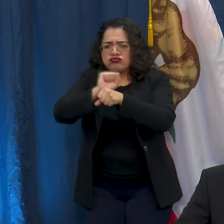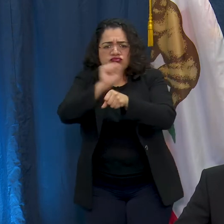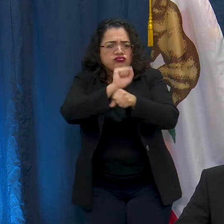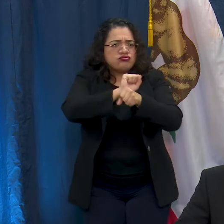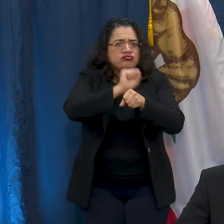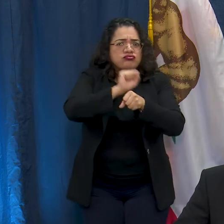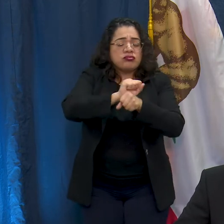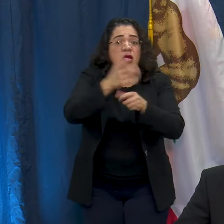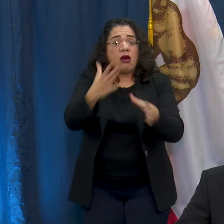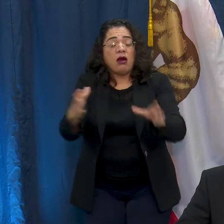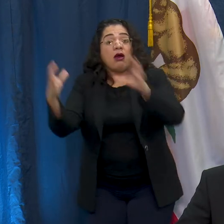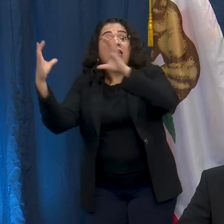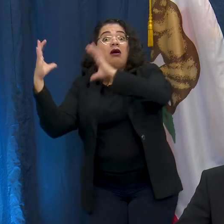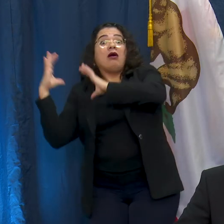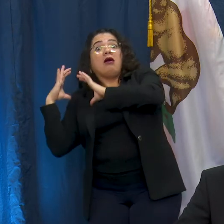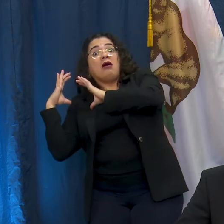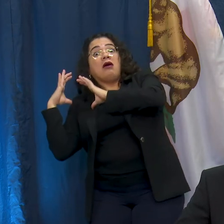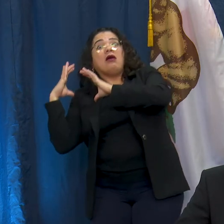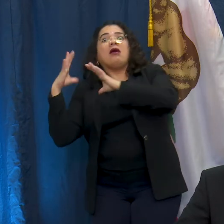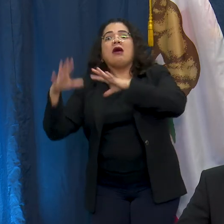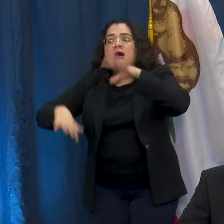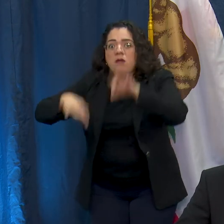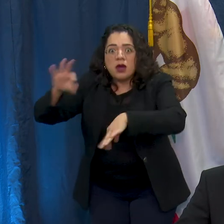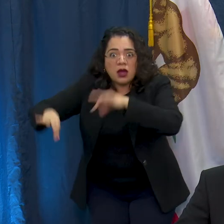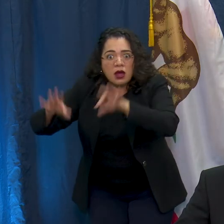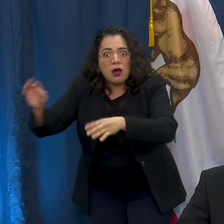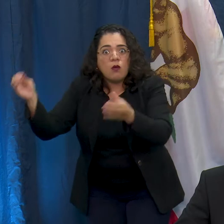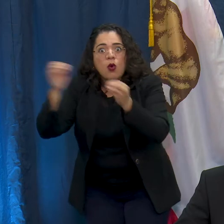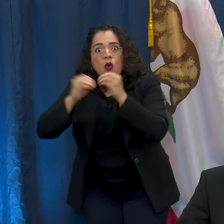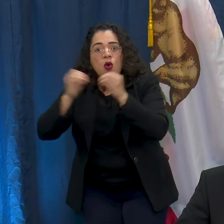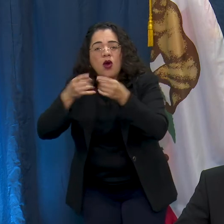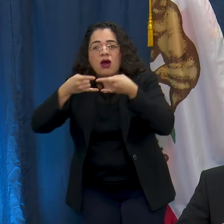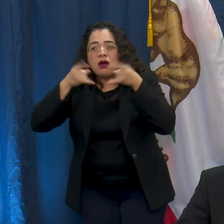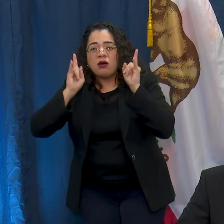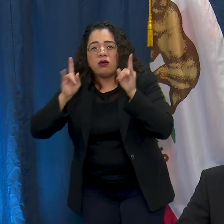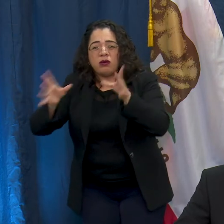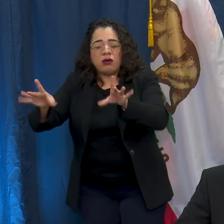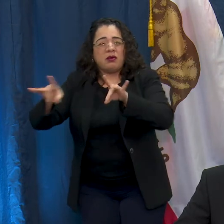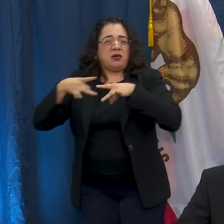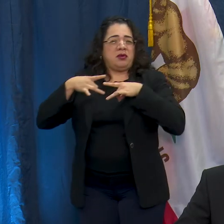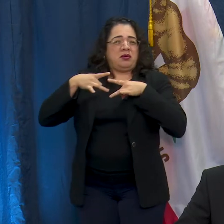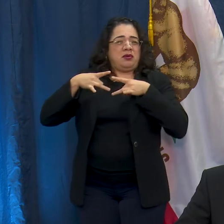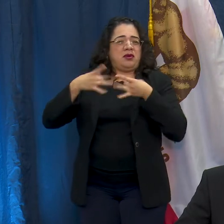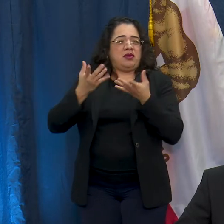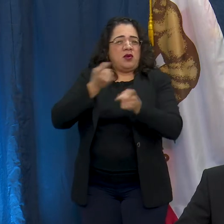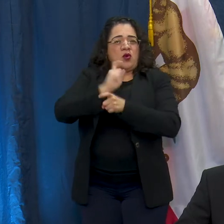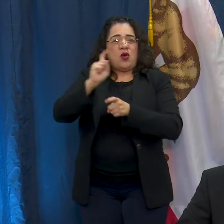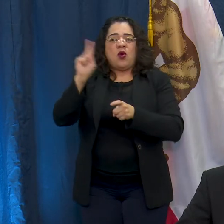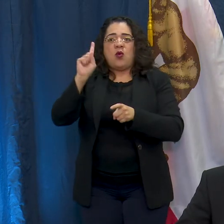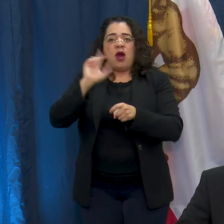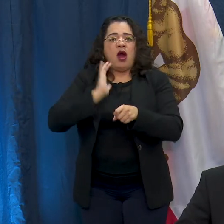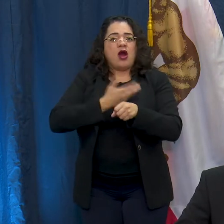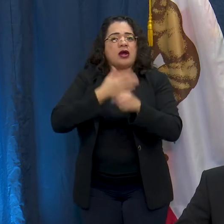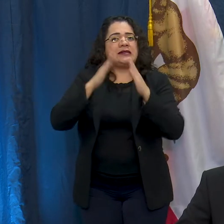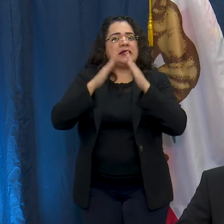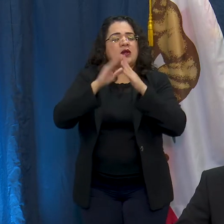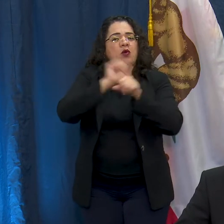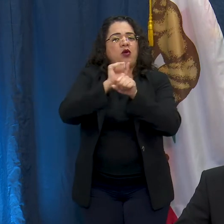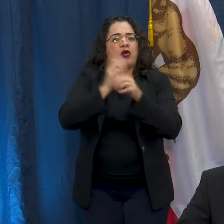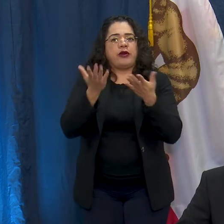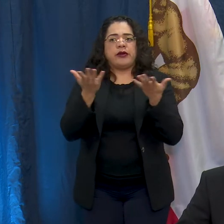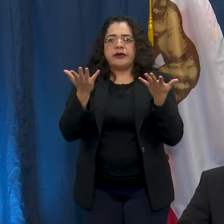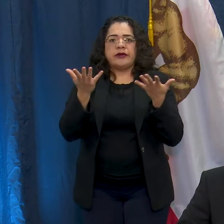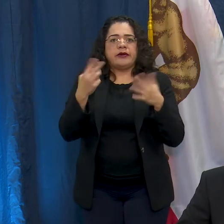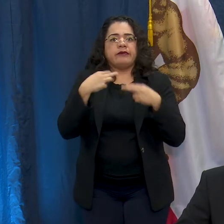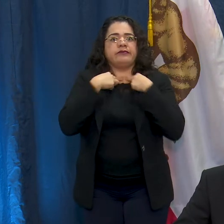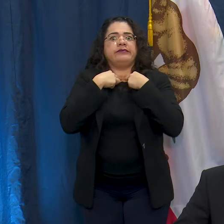are having to go and pick up these additional masks and these additional gloves and that is something one